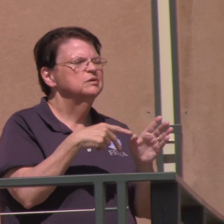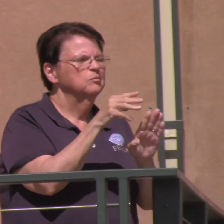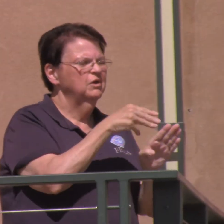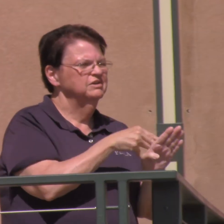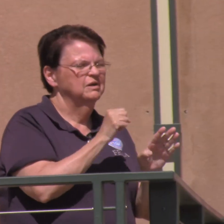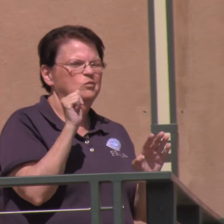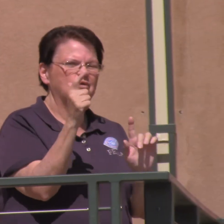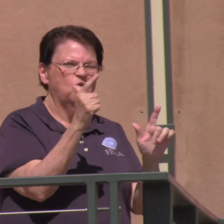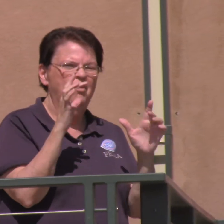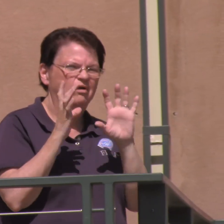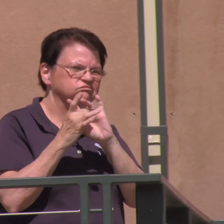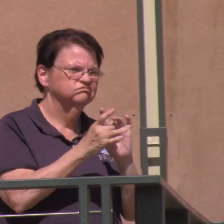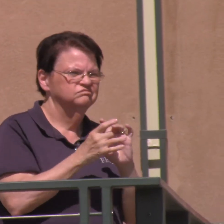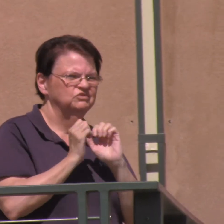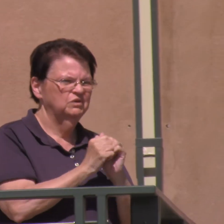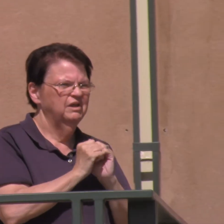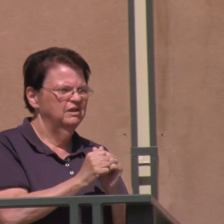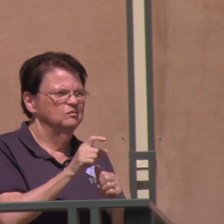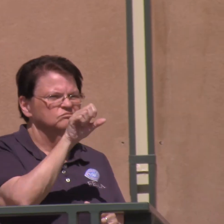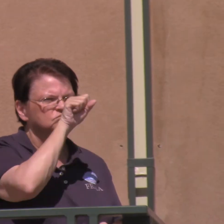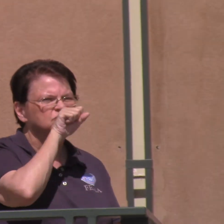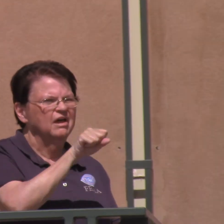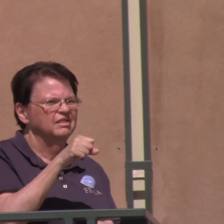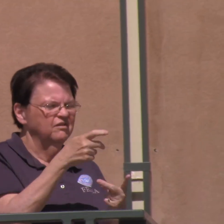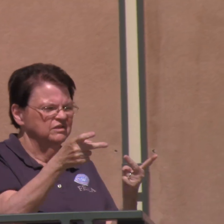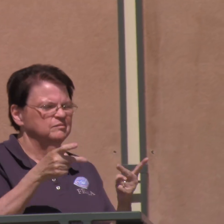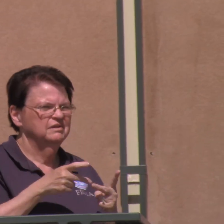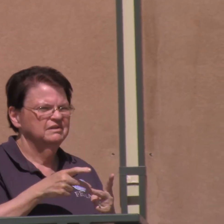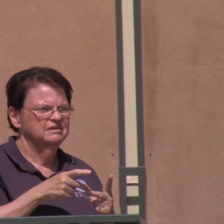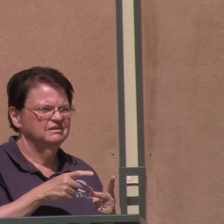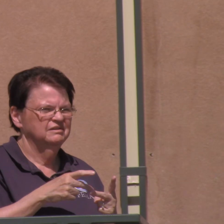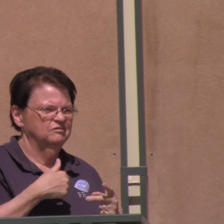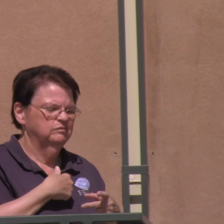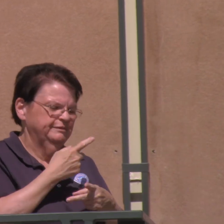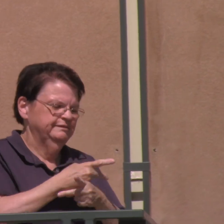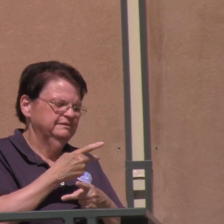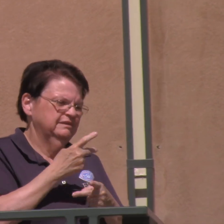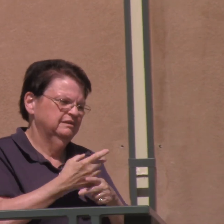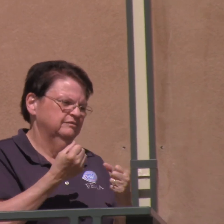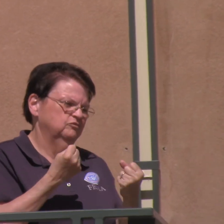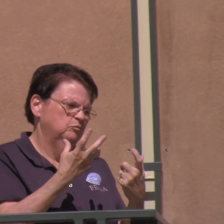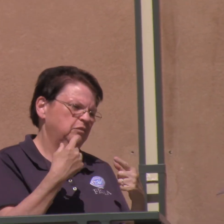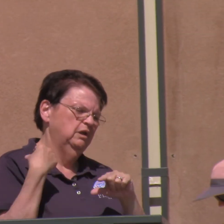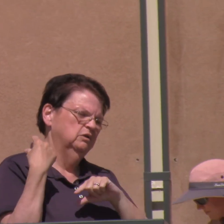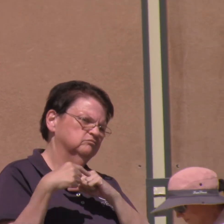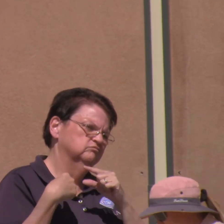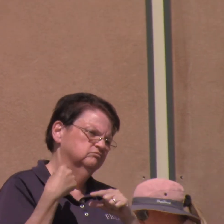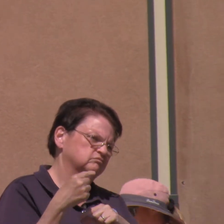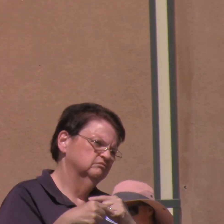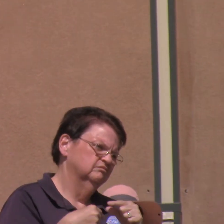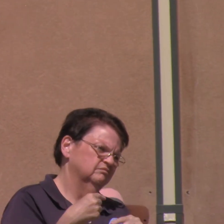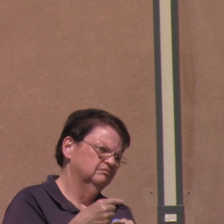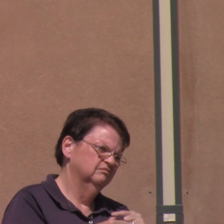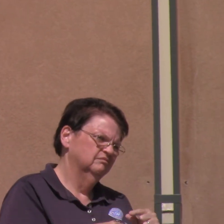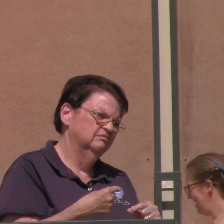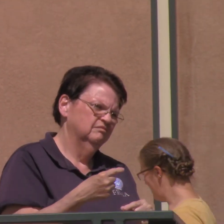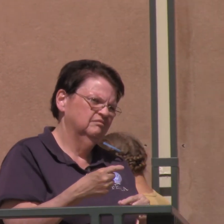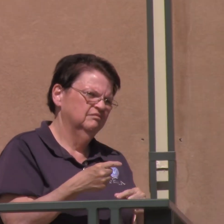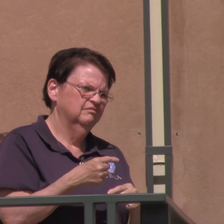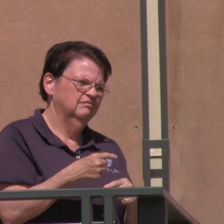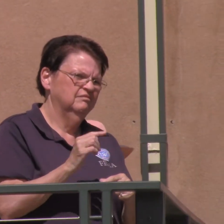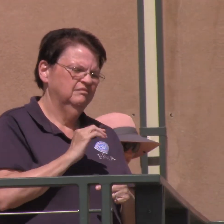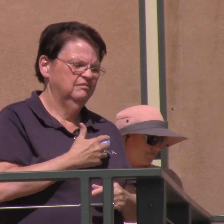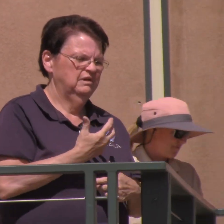in this together. We love this beautiful place that we've been caretakers for for generations. It's our herencia